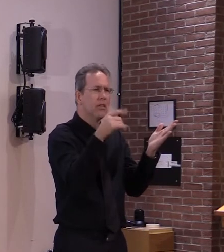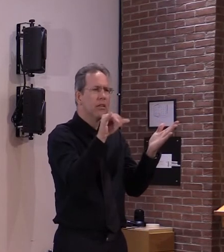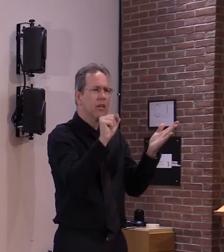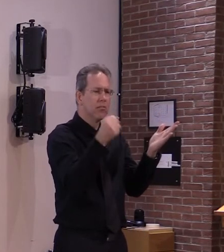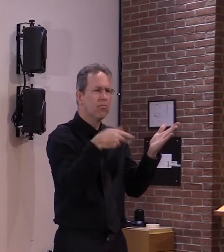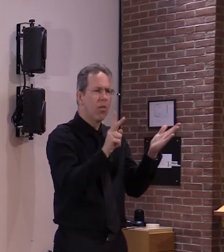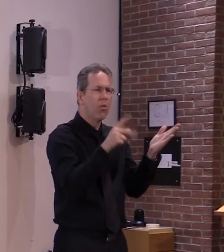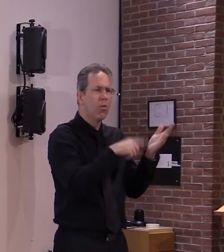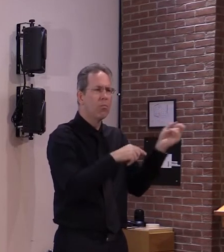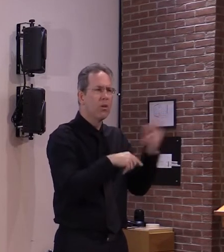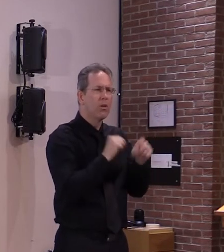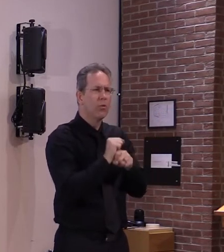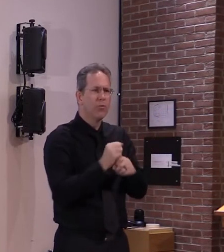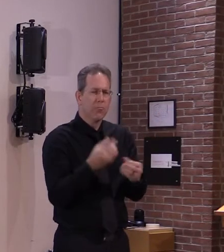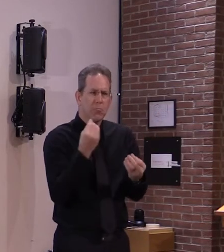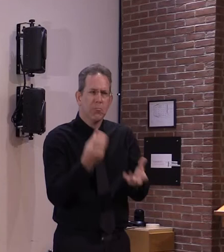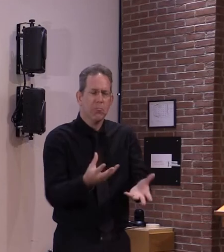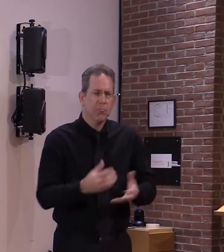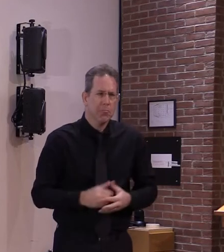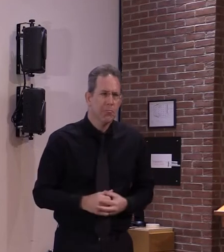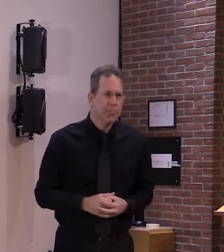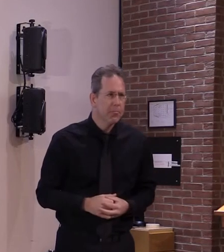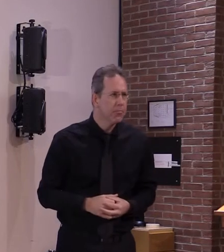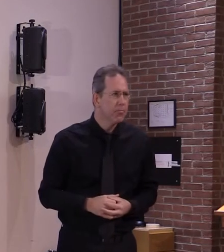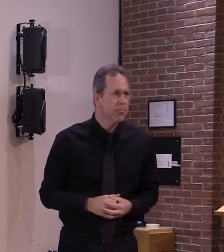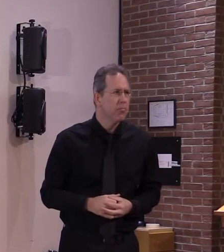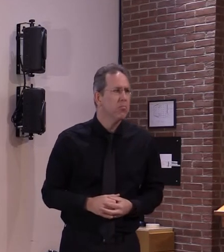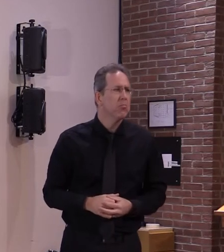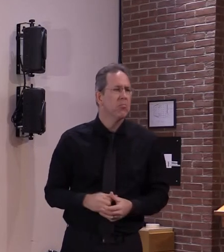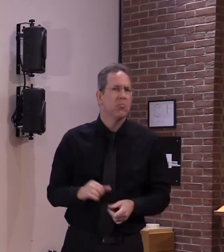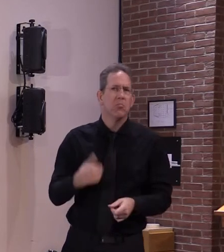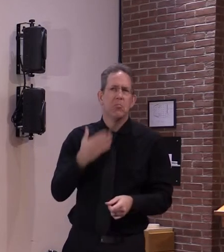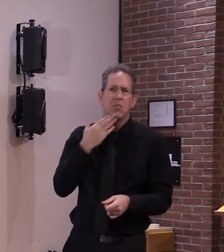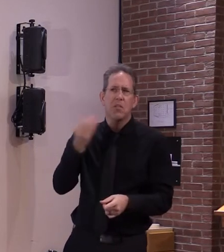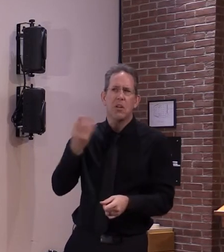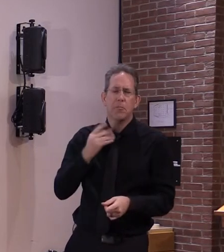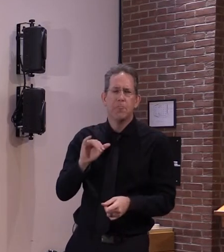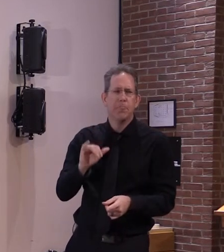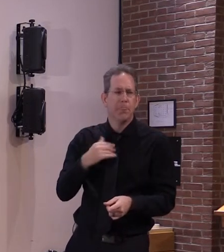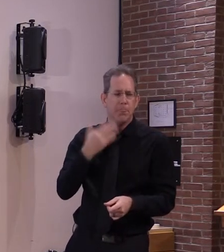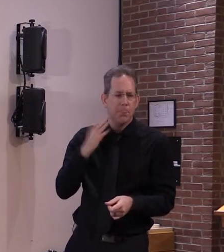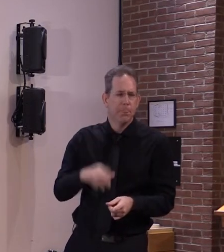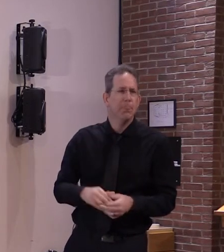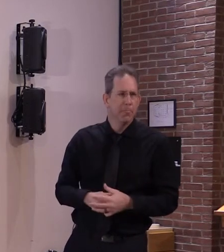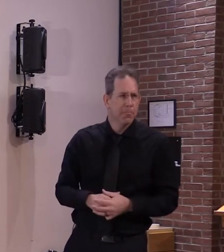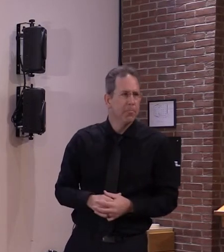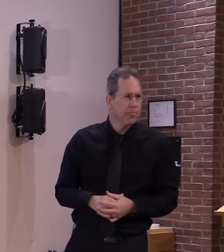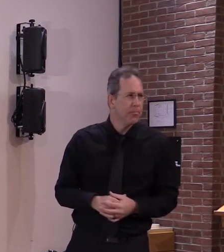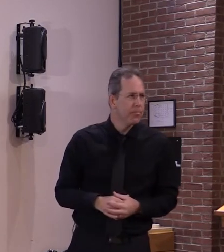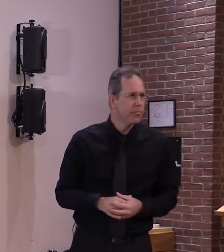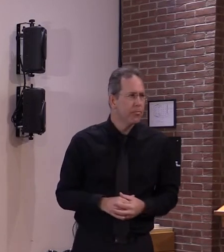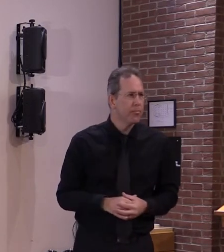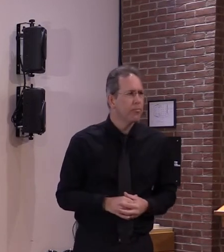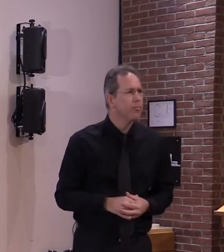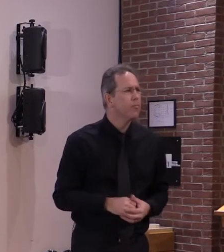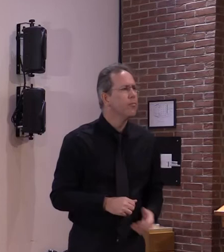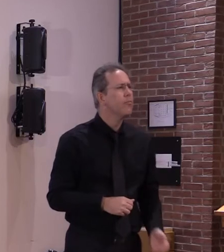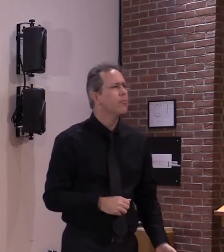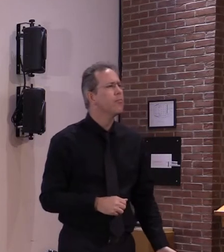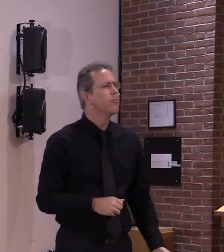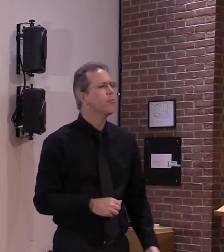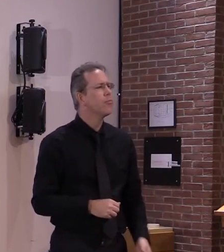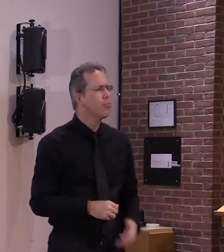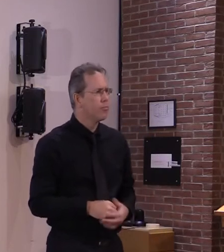appreciate it thank you for that uh very informative response thank you governor for your time um aaron